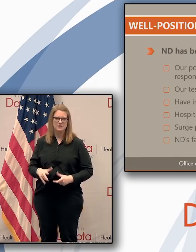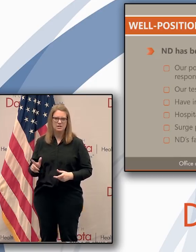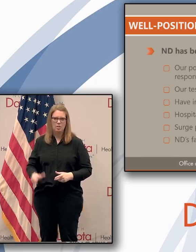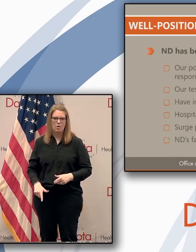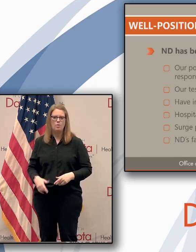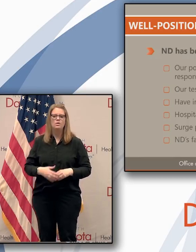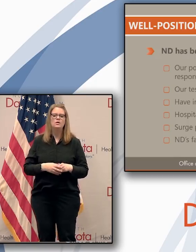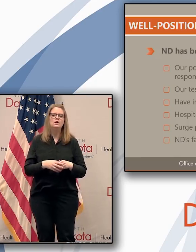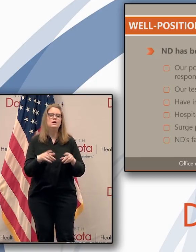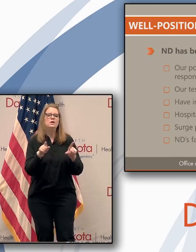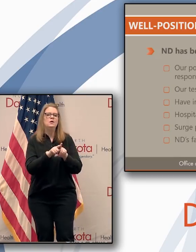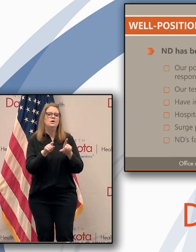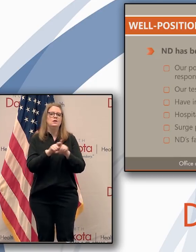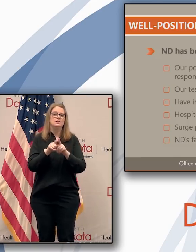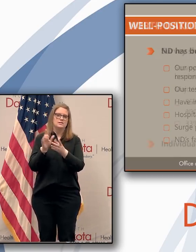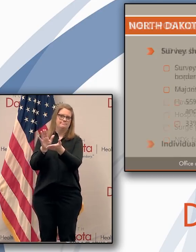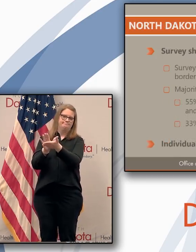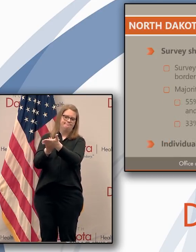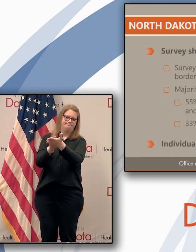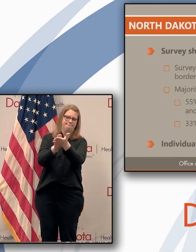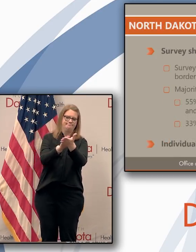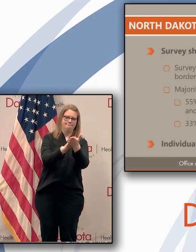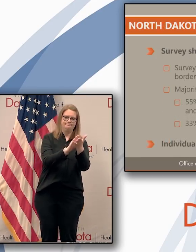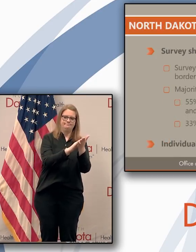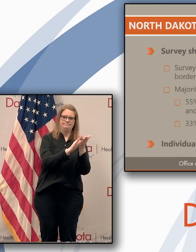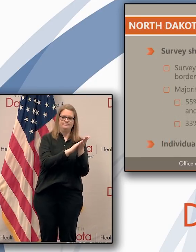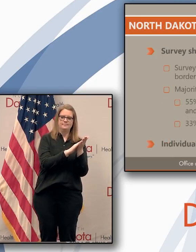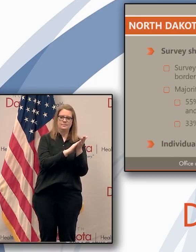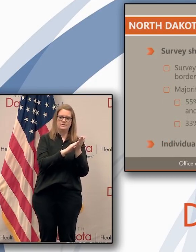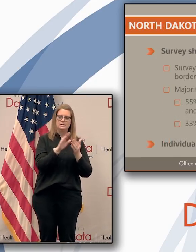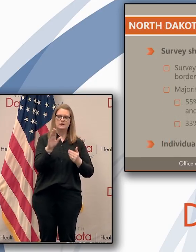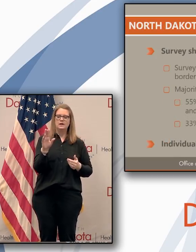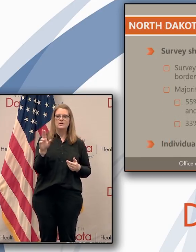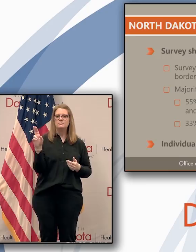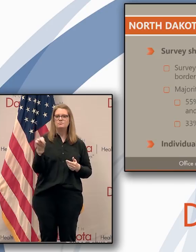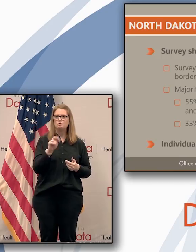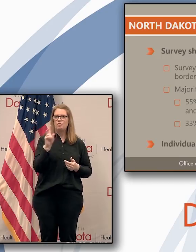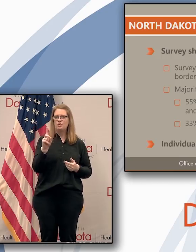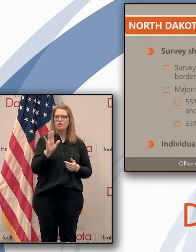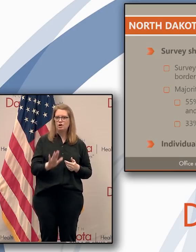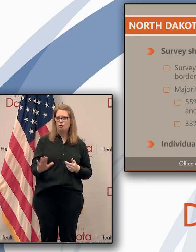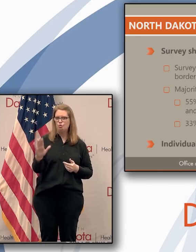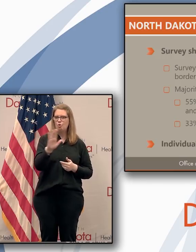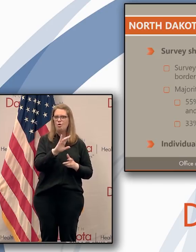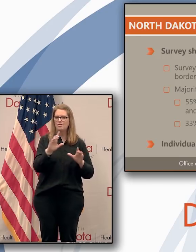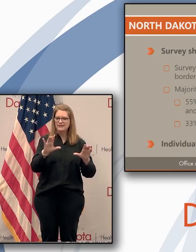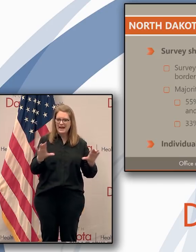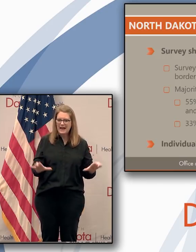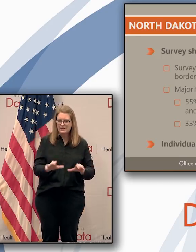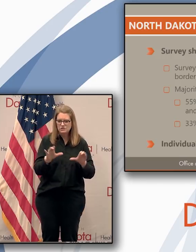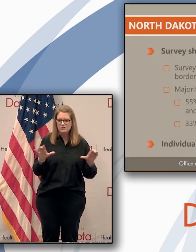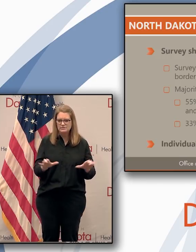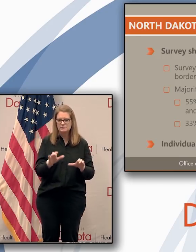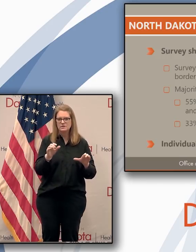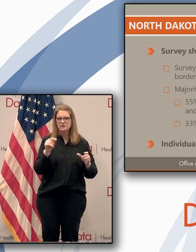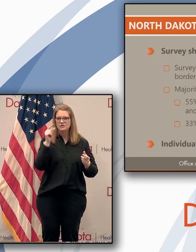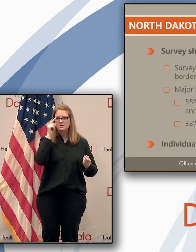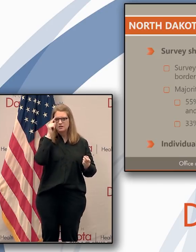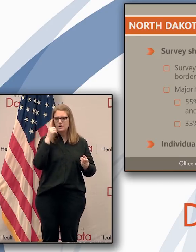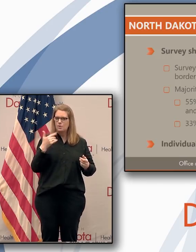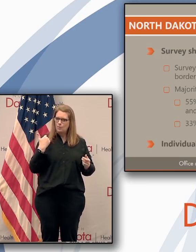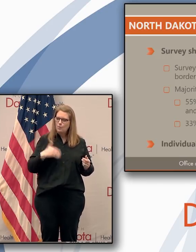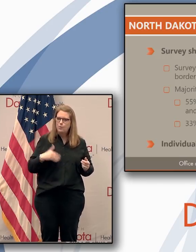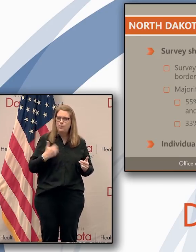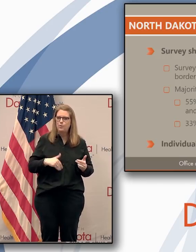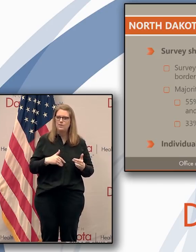is a shout out to North Dakotans in terms of the action that they've taken. Again, we've had a light touch in North